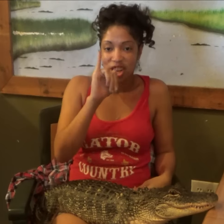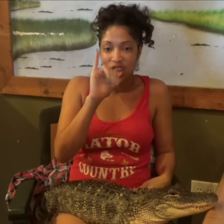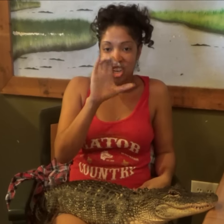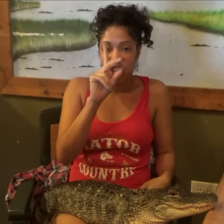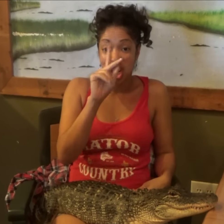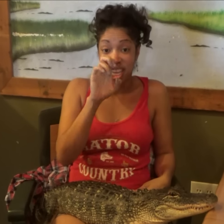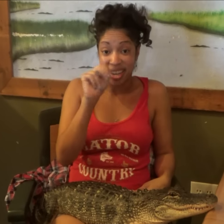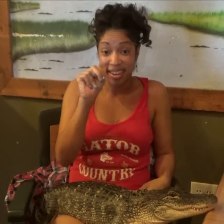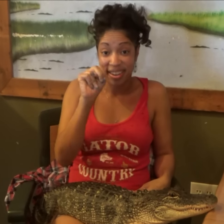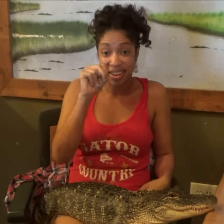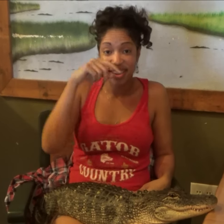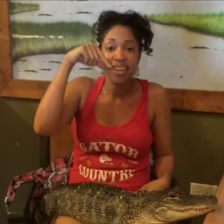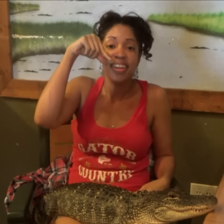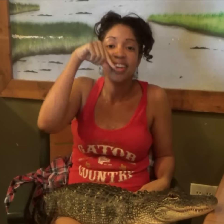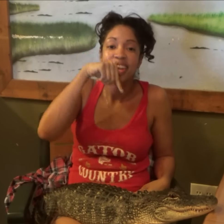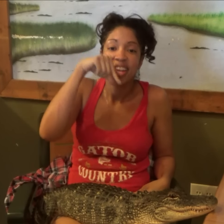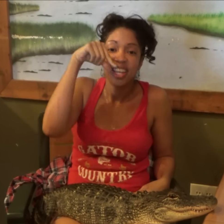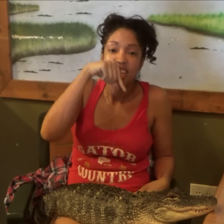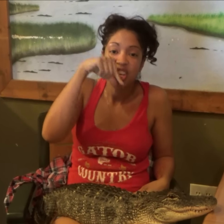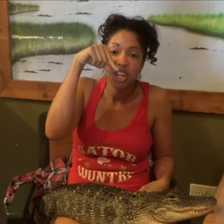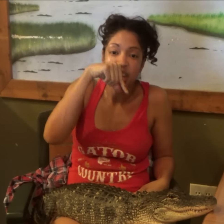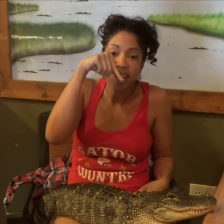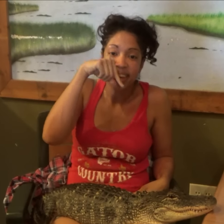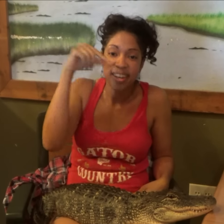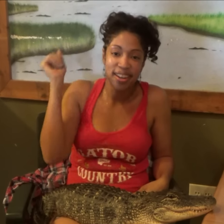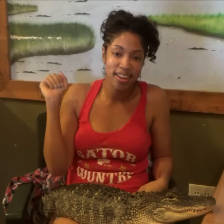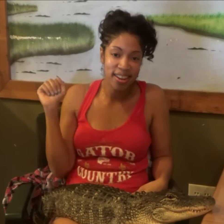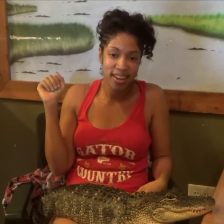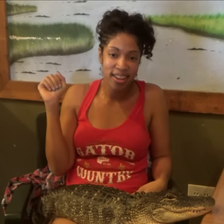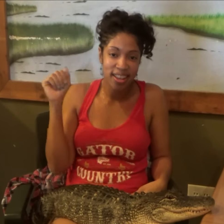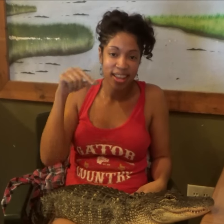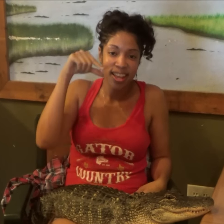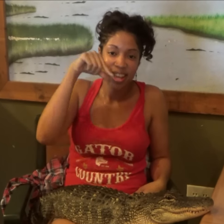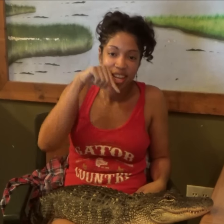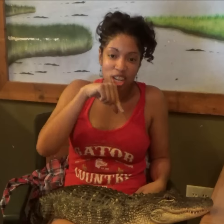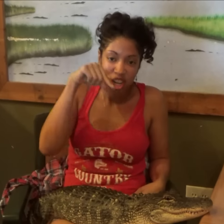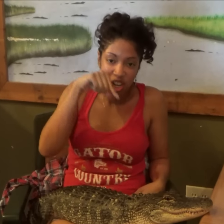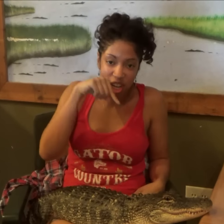Chicken, chicken, chicken.